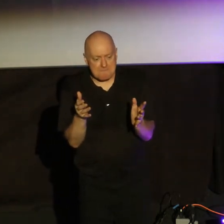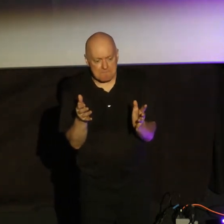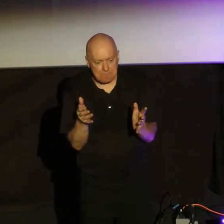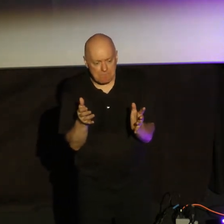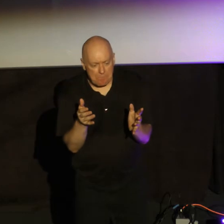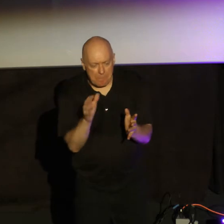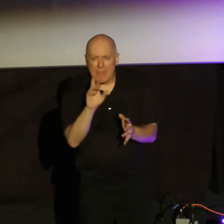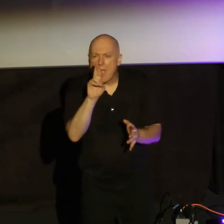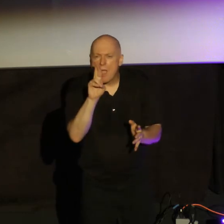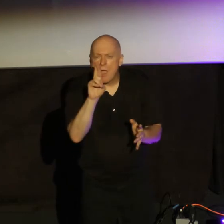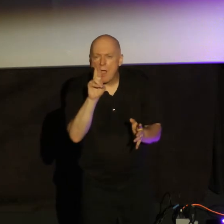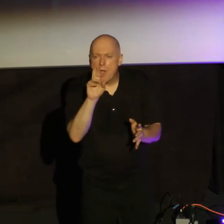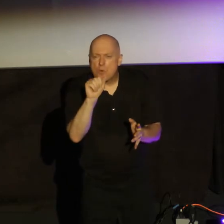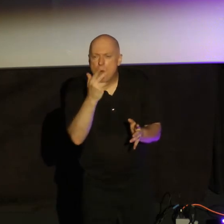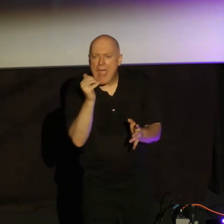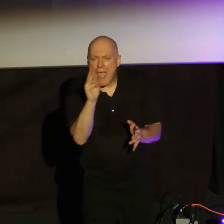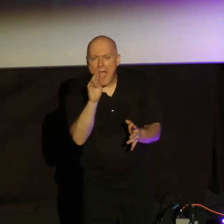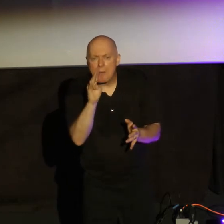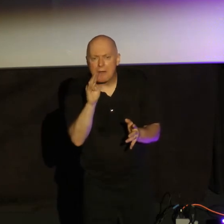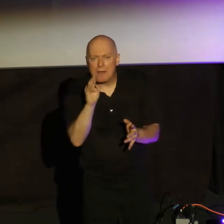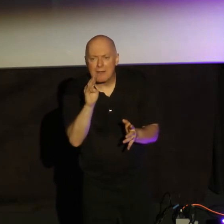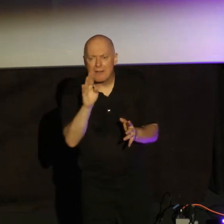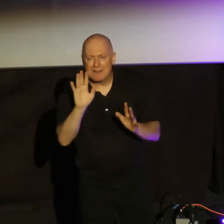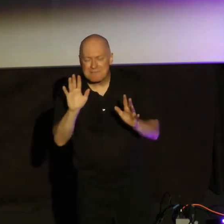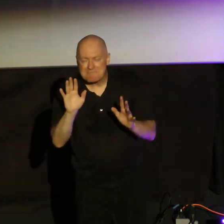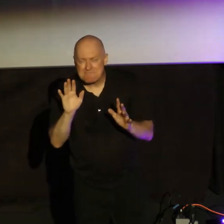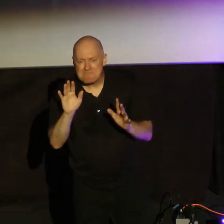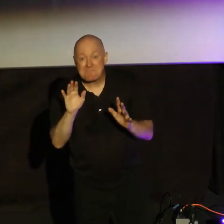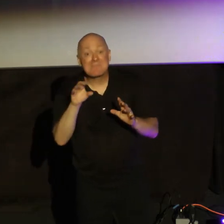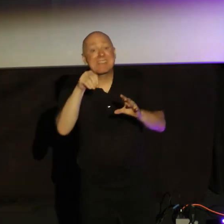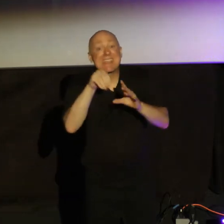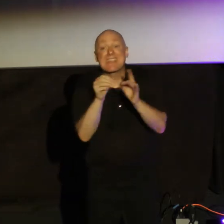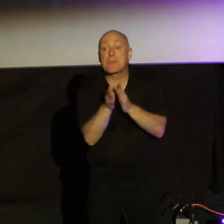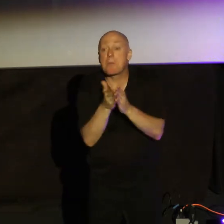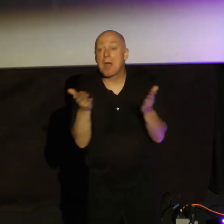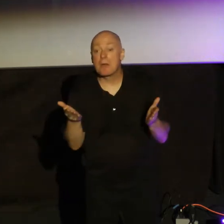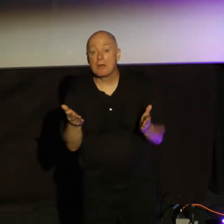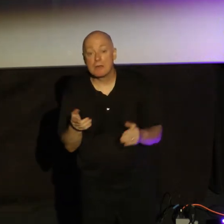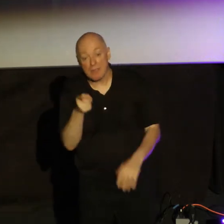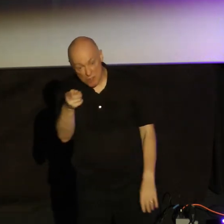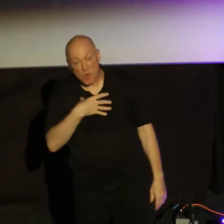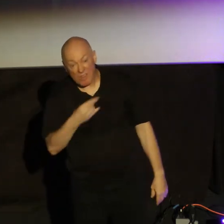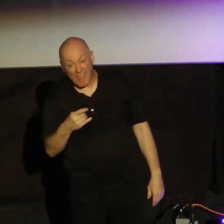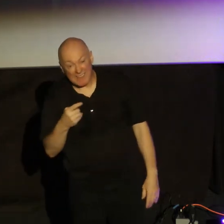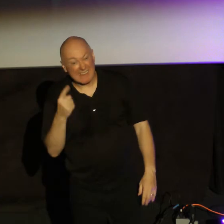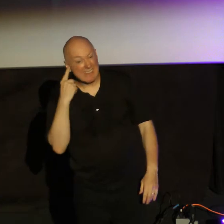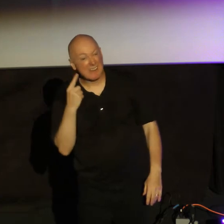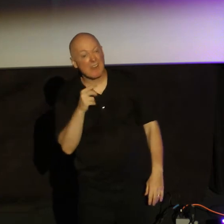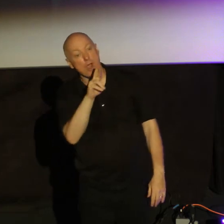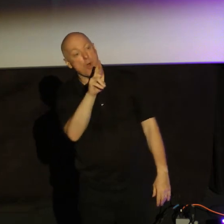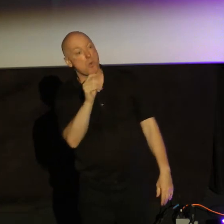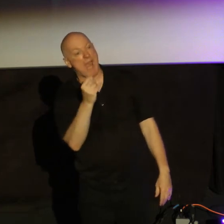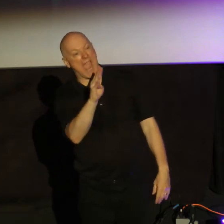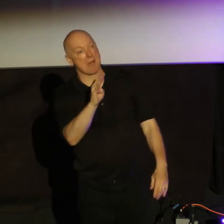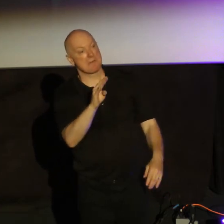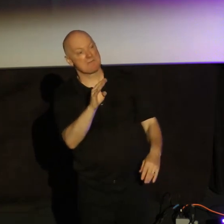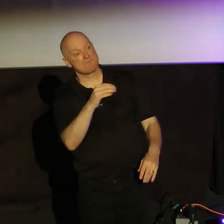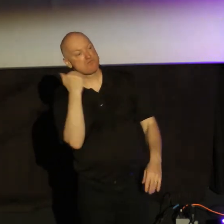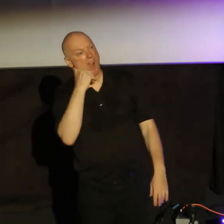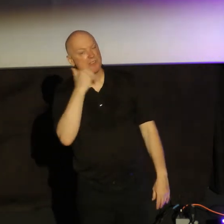Rahab is called, would you love this, in the Bible, to be called Rahab the prostitute? There it is. Yeah, they put it